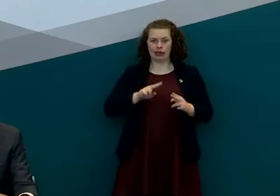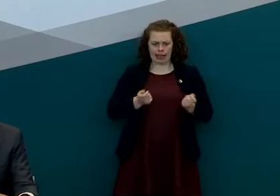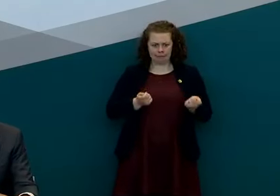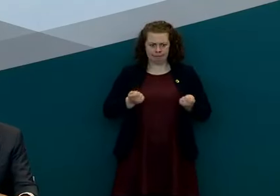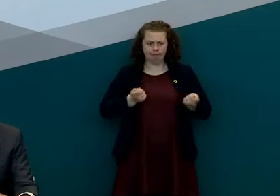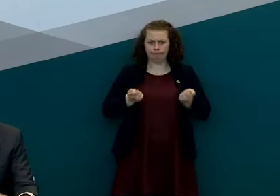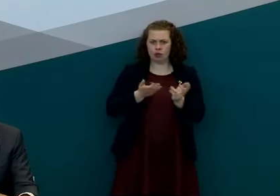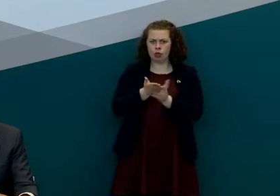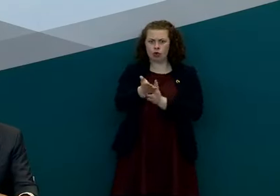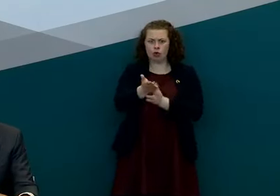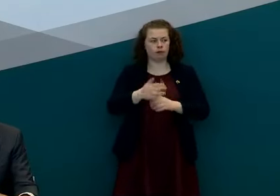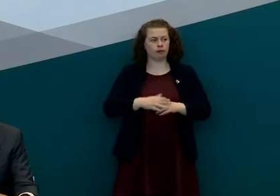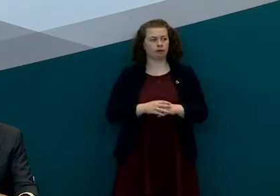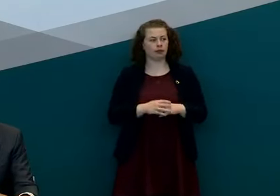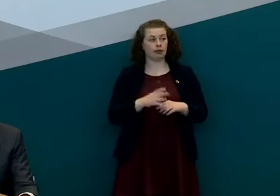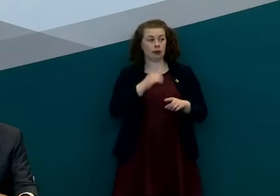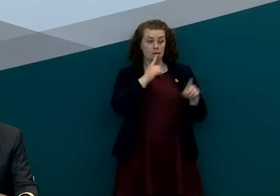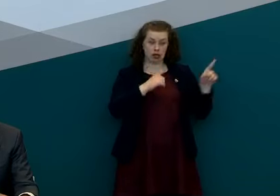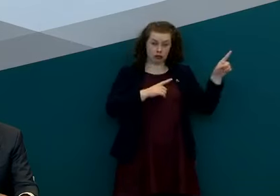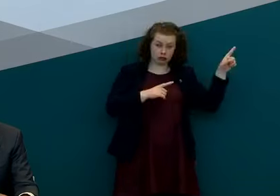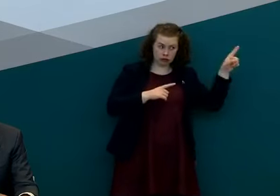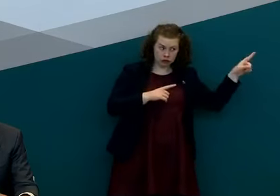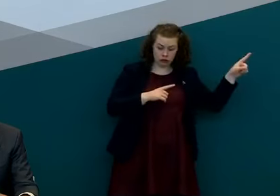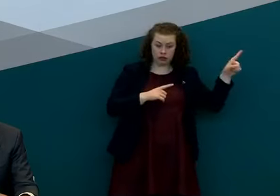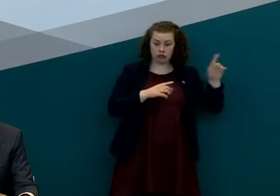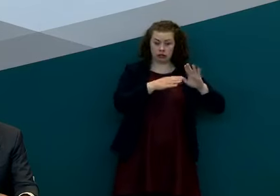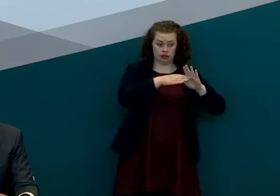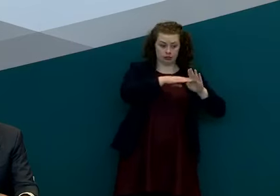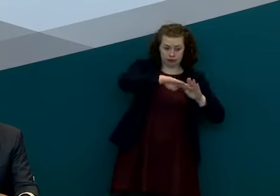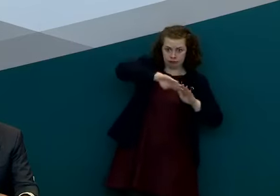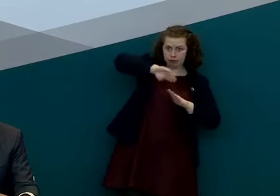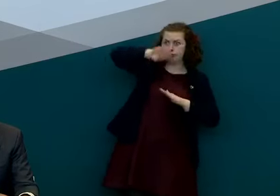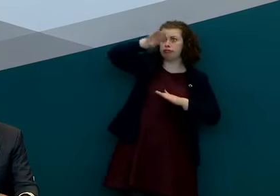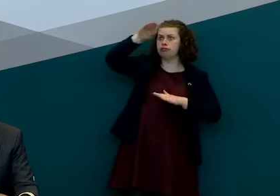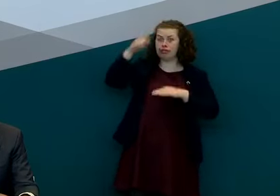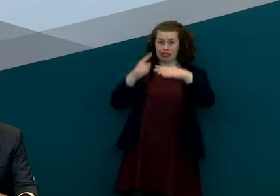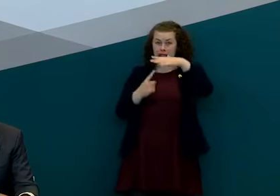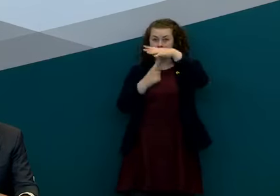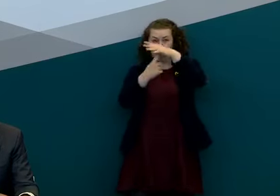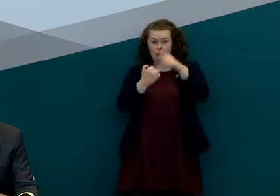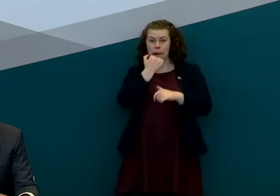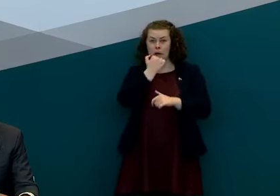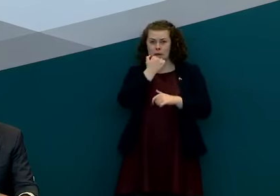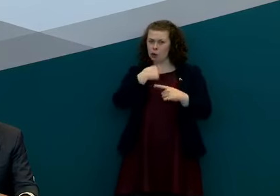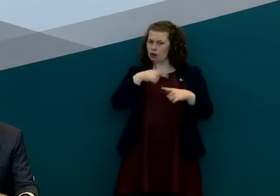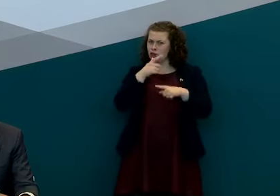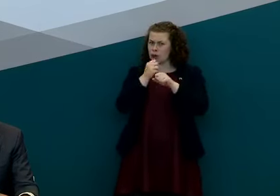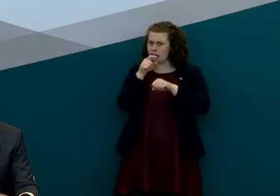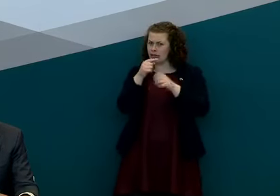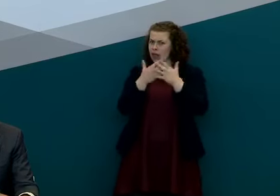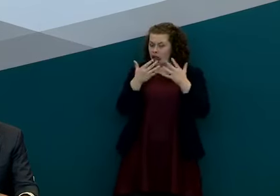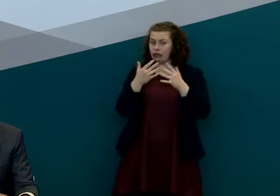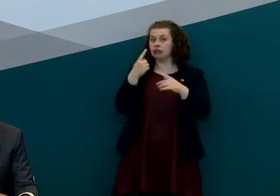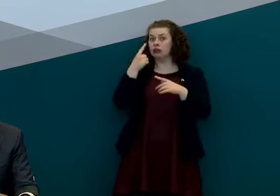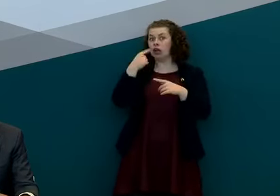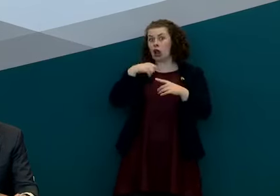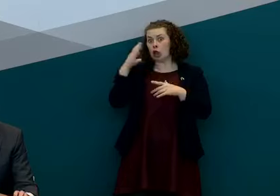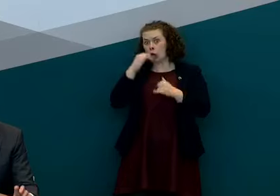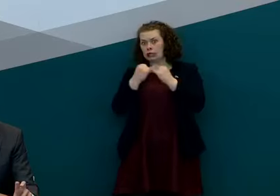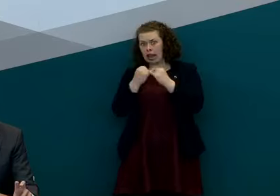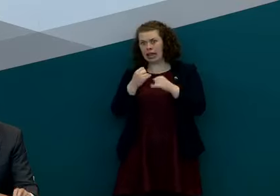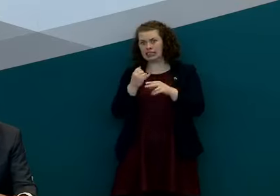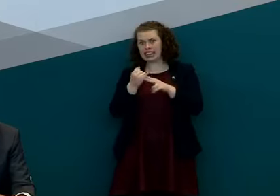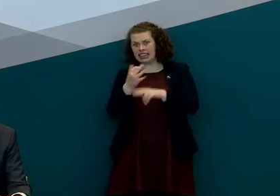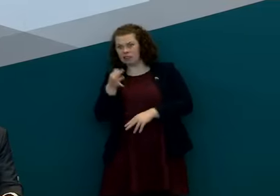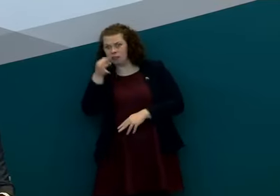the population but on the basis of that the surge that people have often spoke about spoken about is a good bit away well in fact